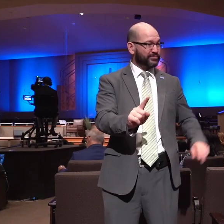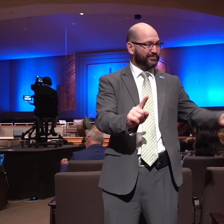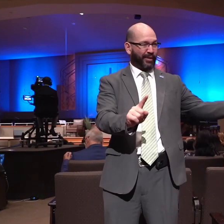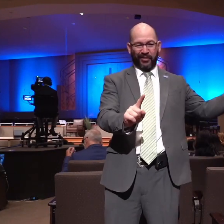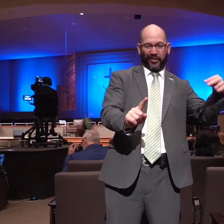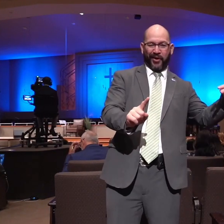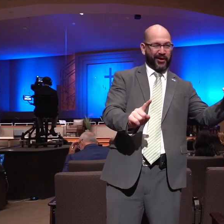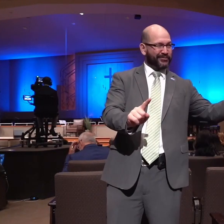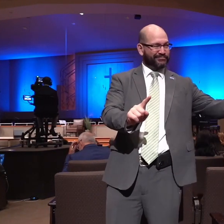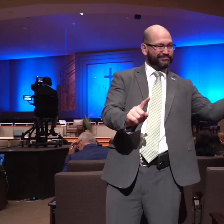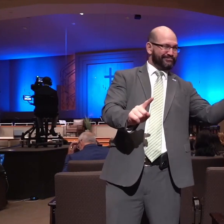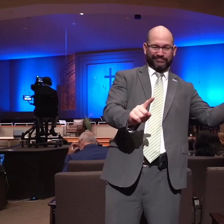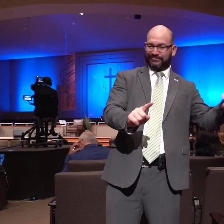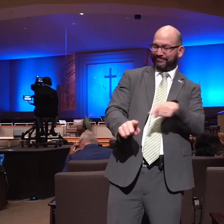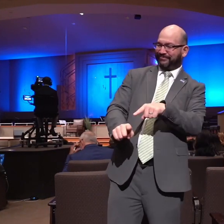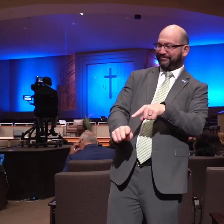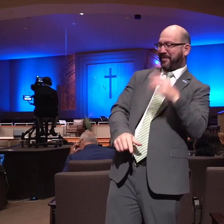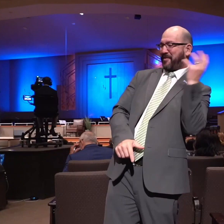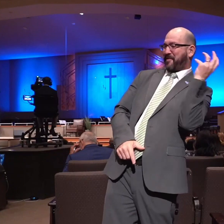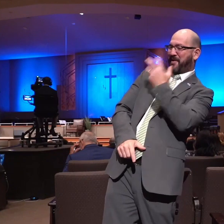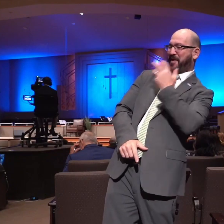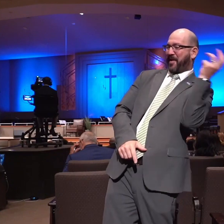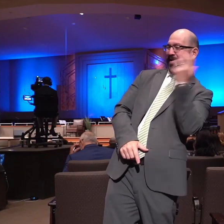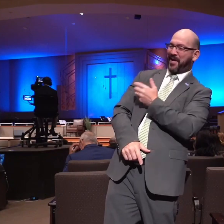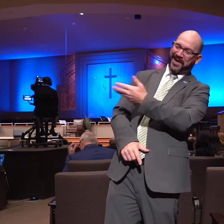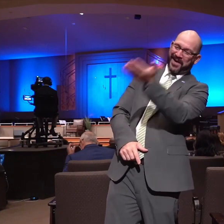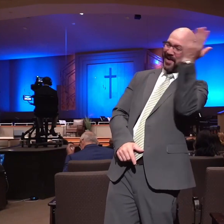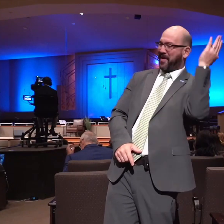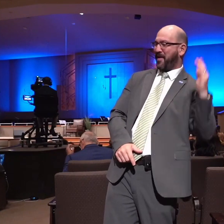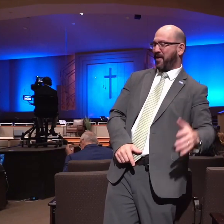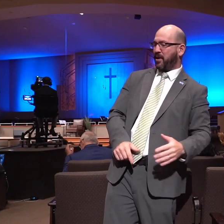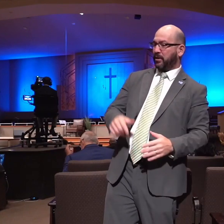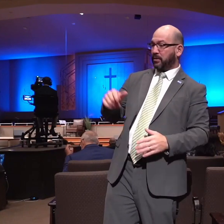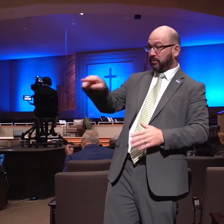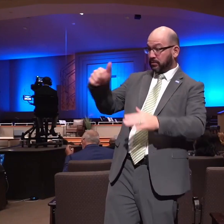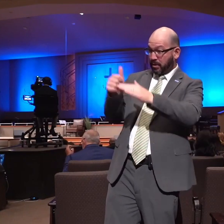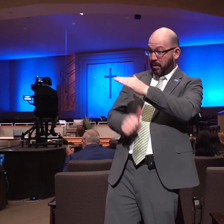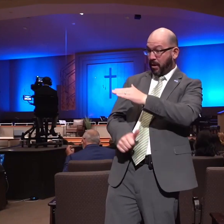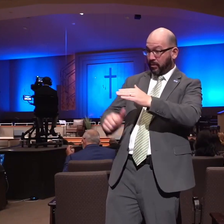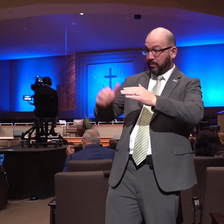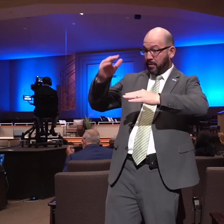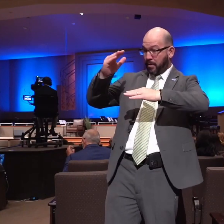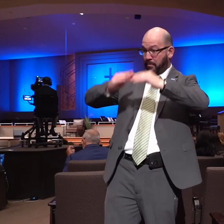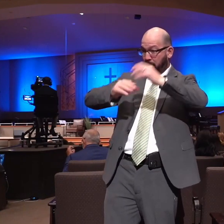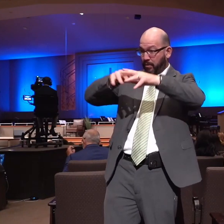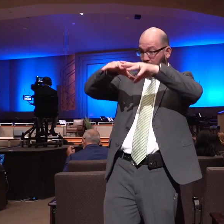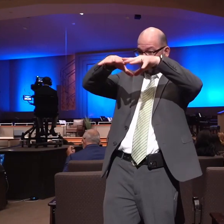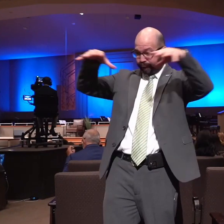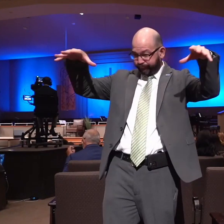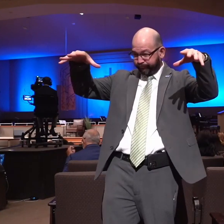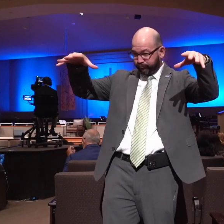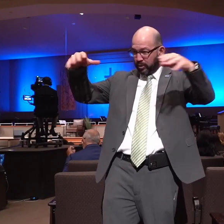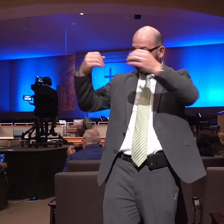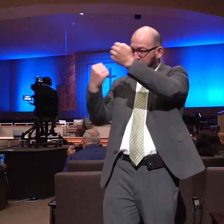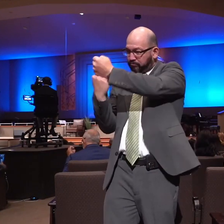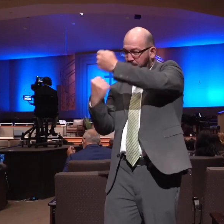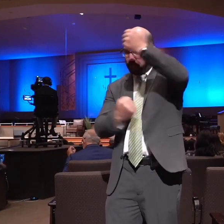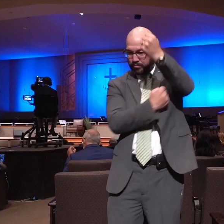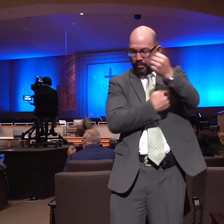they set him between the pillars and samson said unto the lad that held him by the hand suffer me that i may feel the